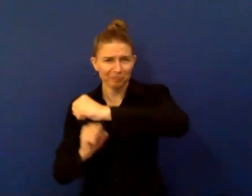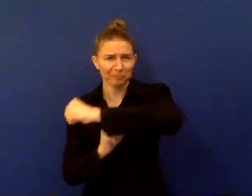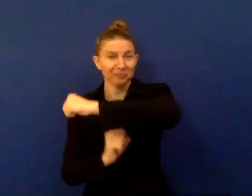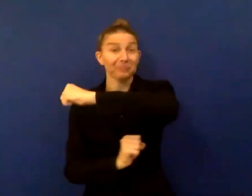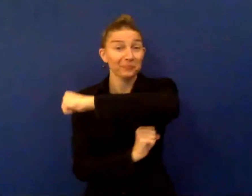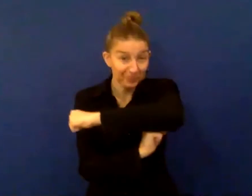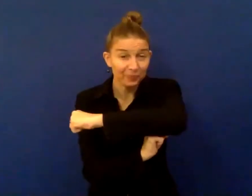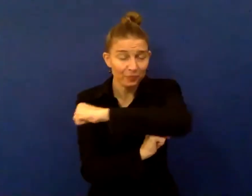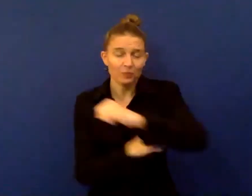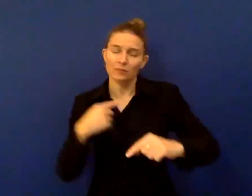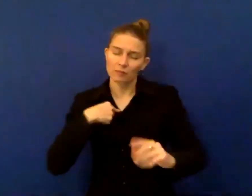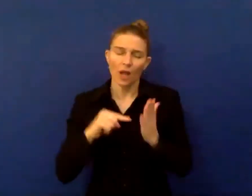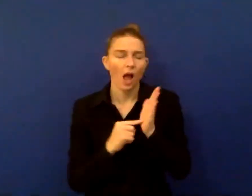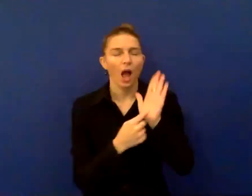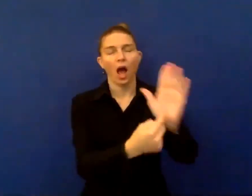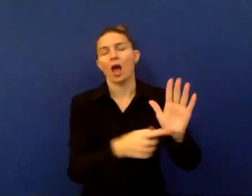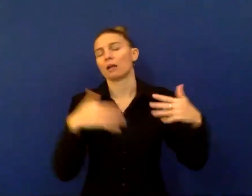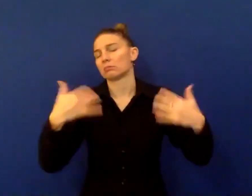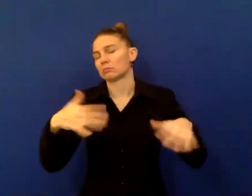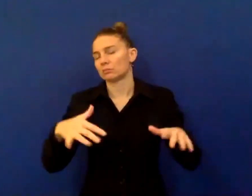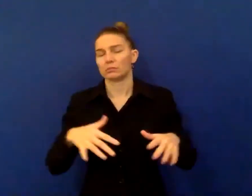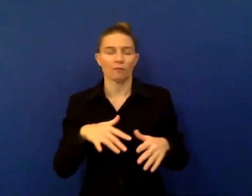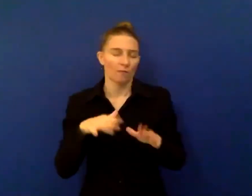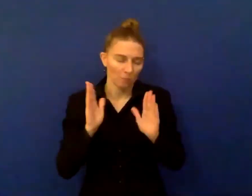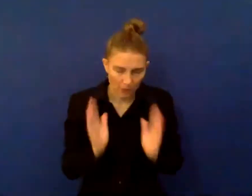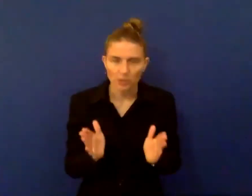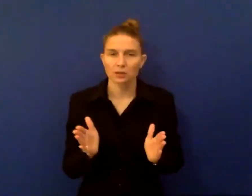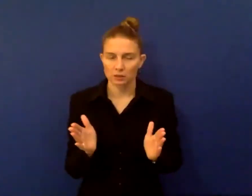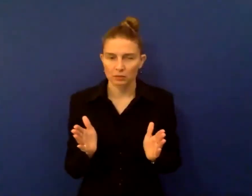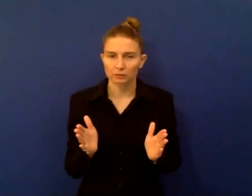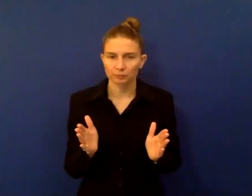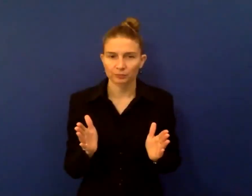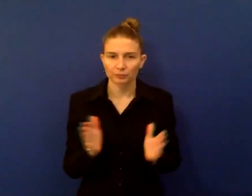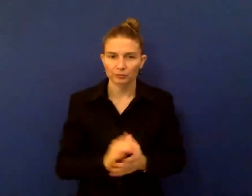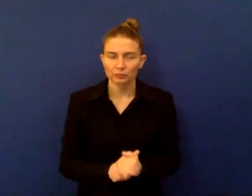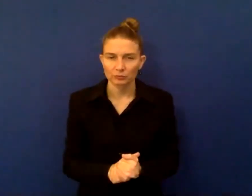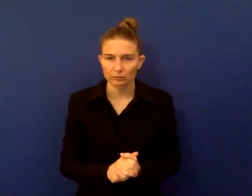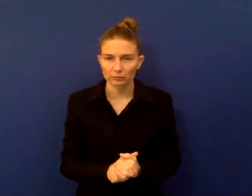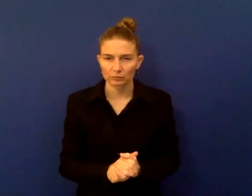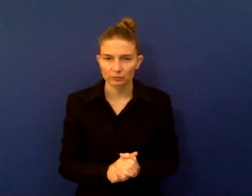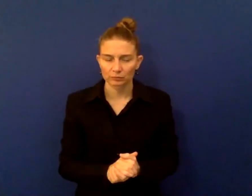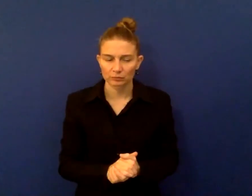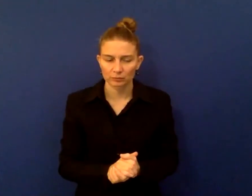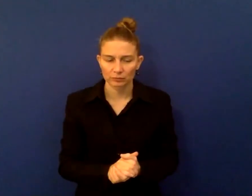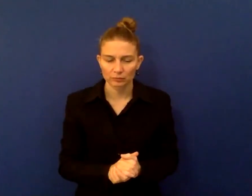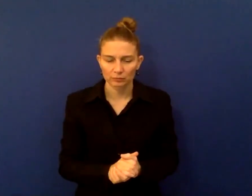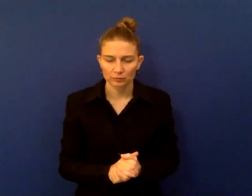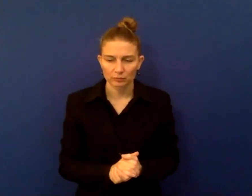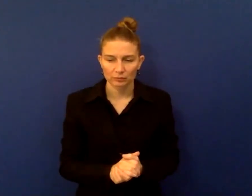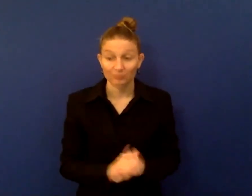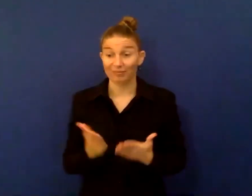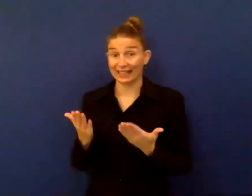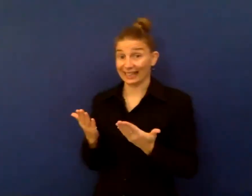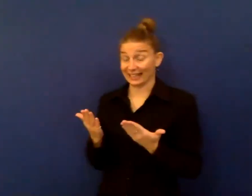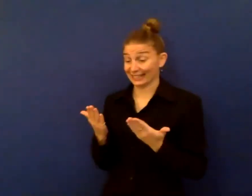highlight that's fundamental is that we know now how we can improve the existing